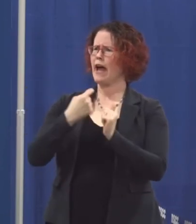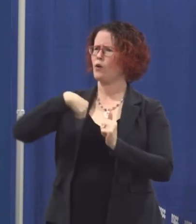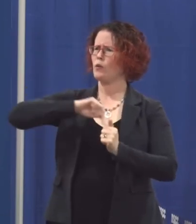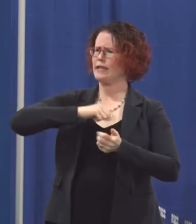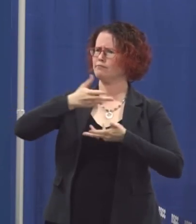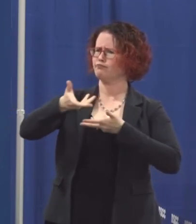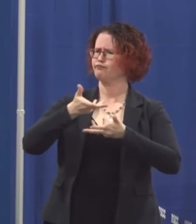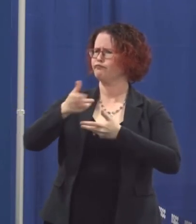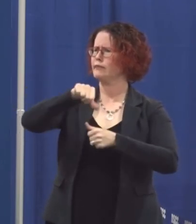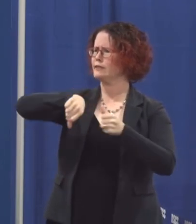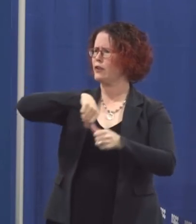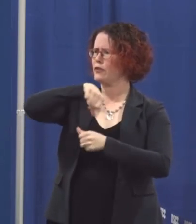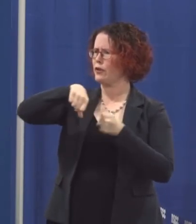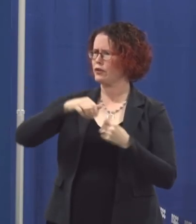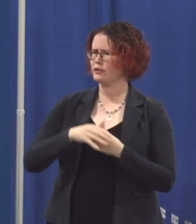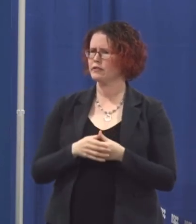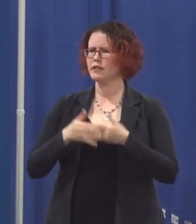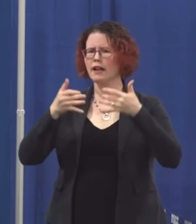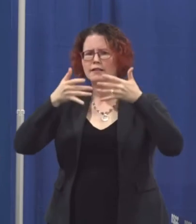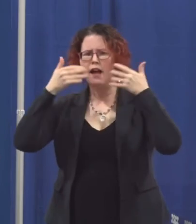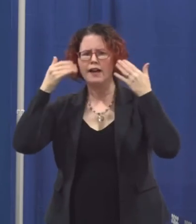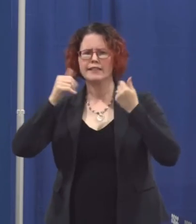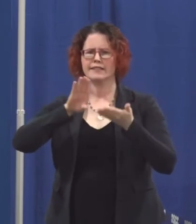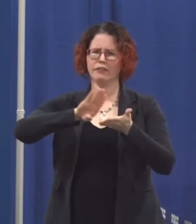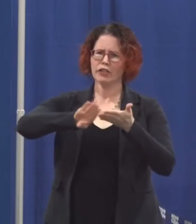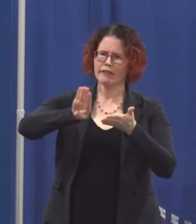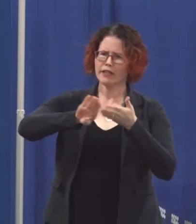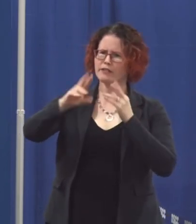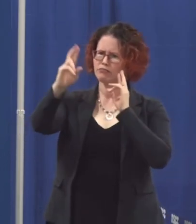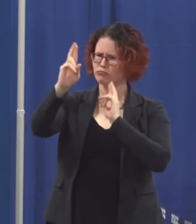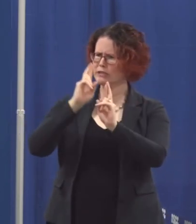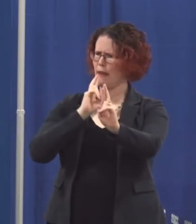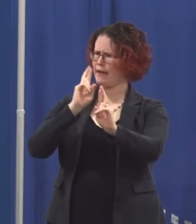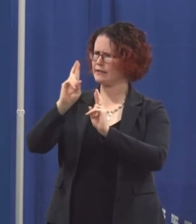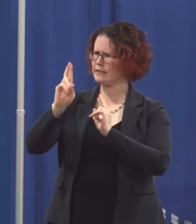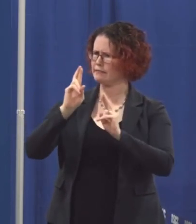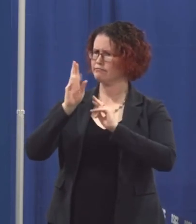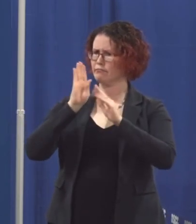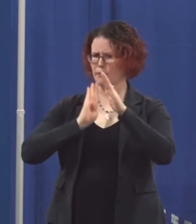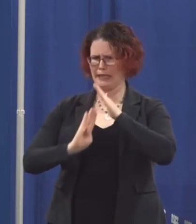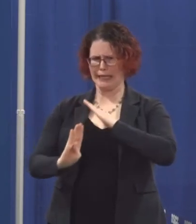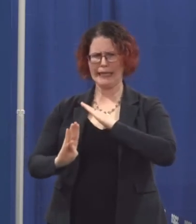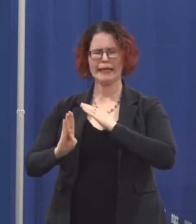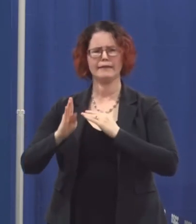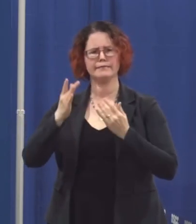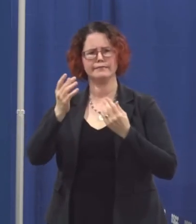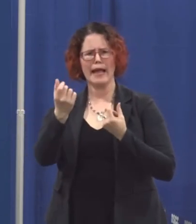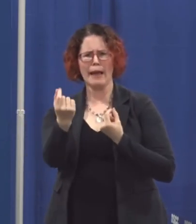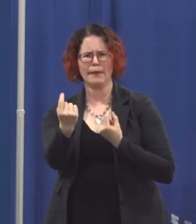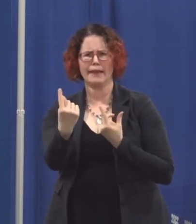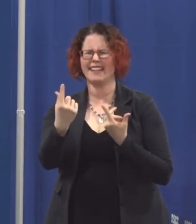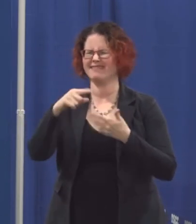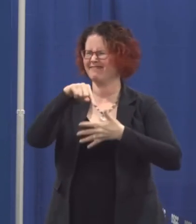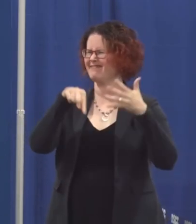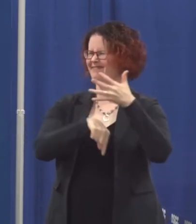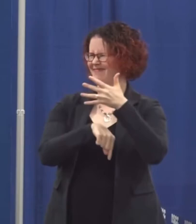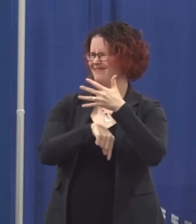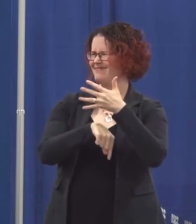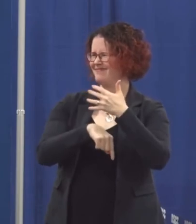kindness forgiveness unconditional respect humility empathy and many other virtues